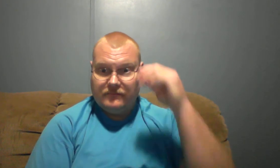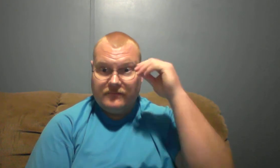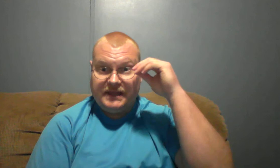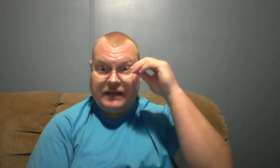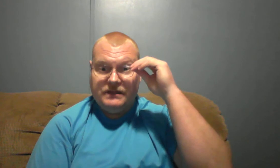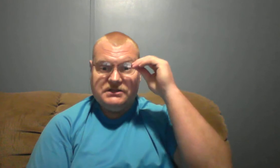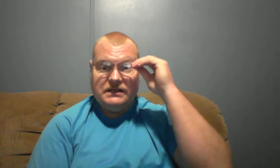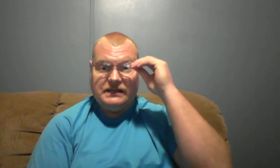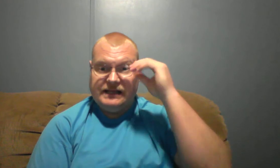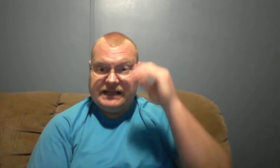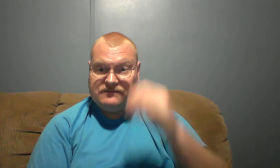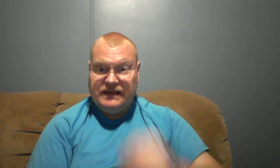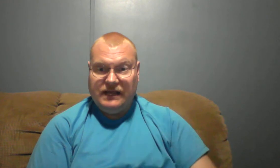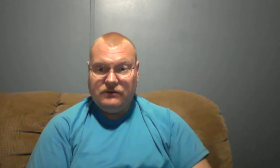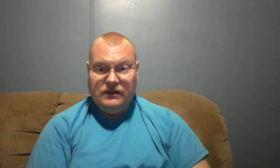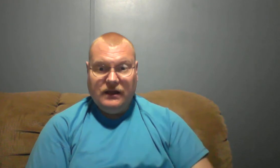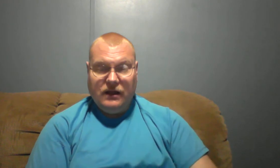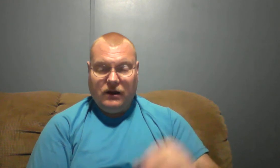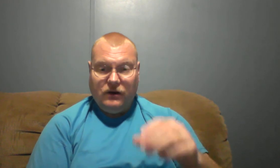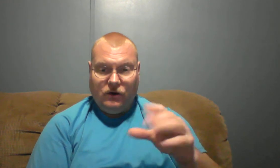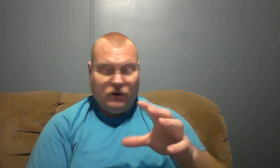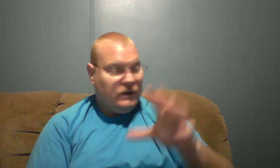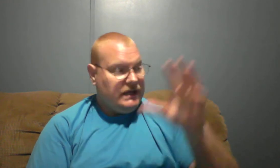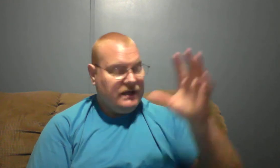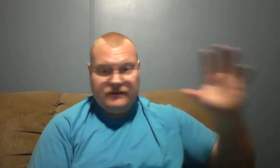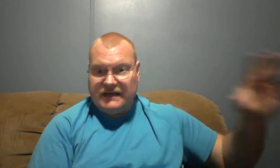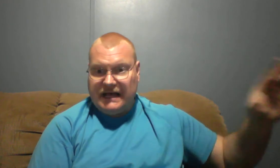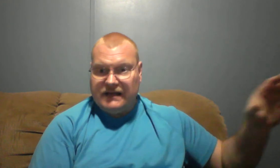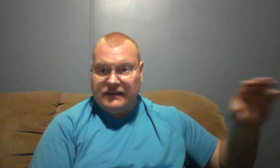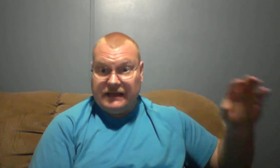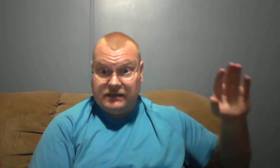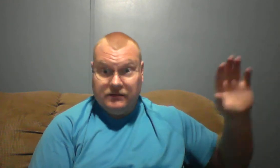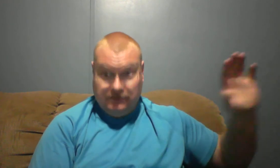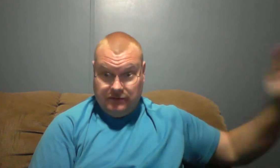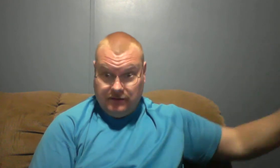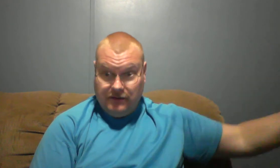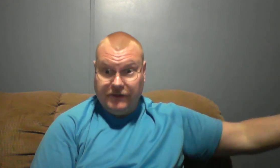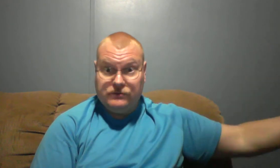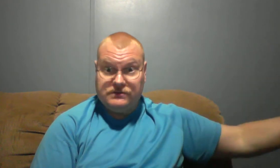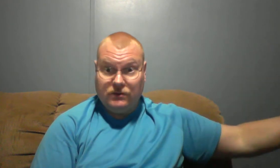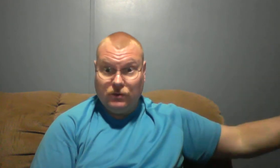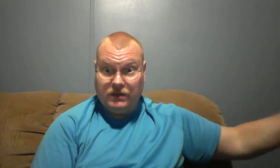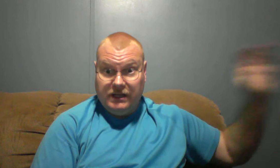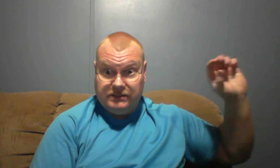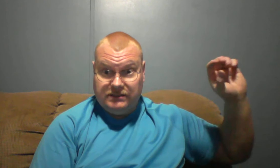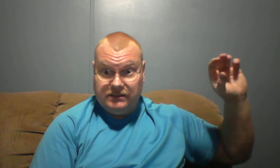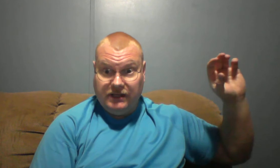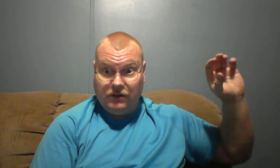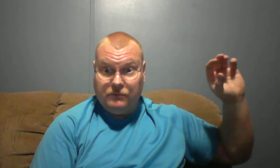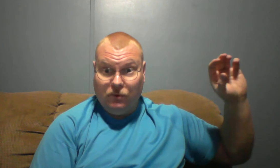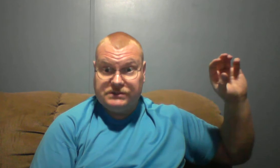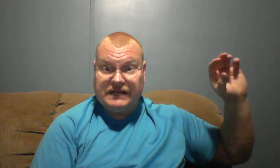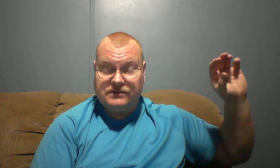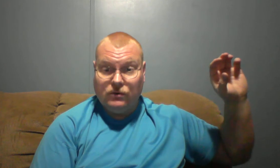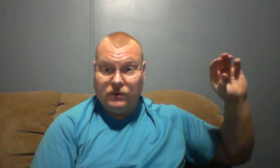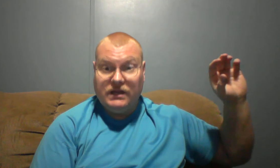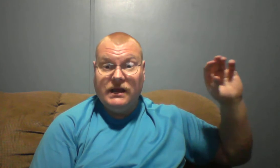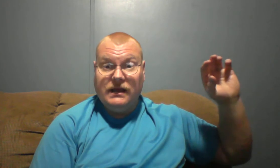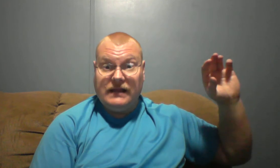I think I mentioned in the last video, oh, are we the kind that those Lord, you know, pulls out the Lord like